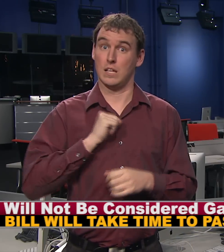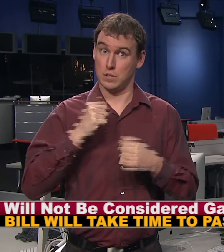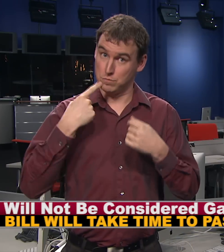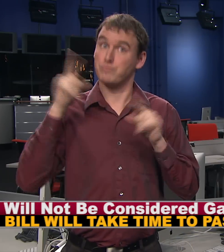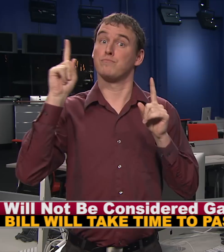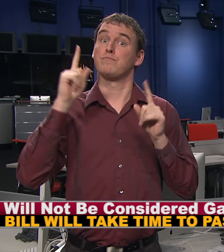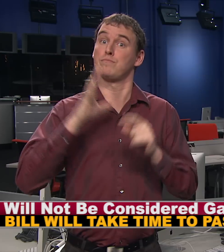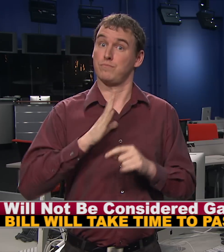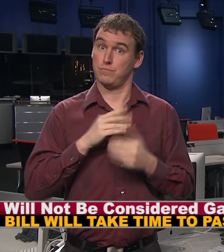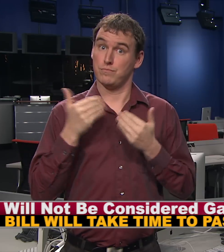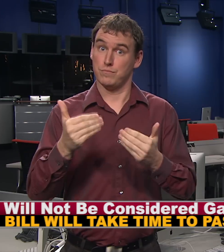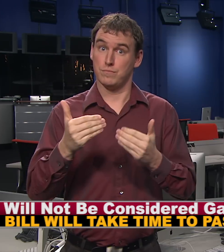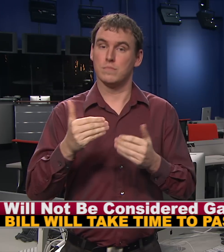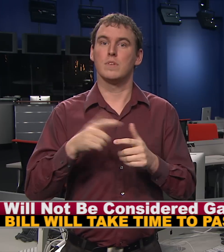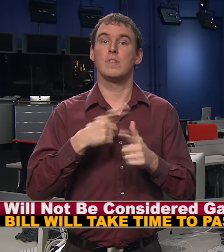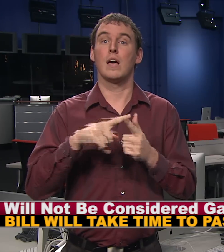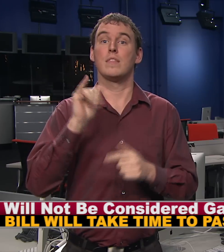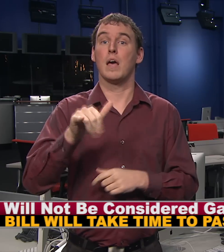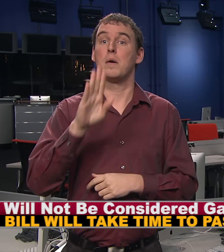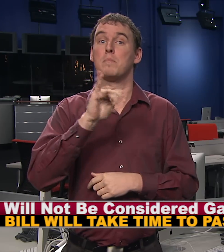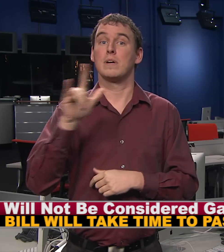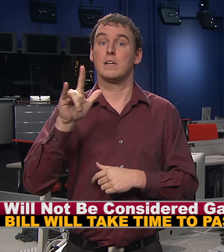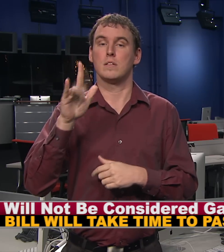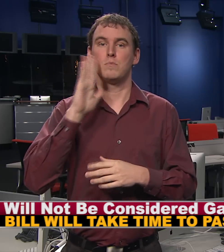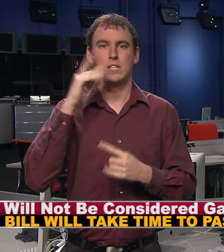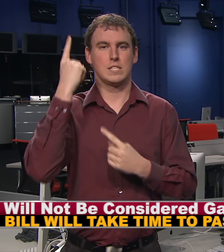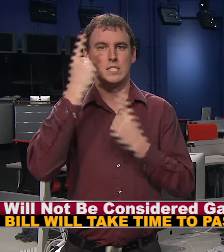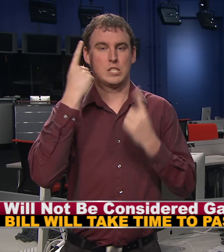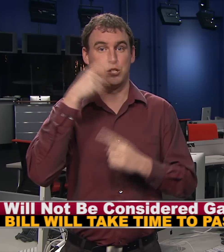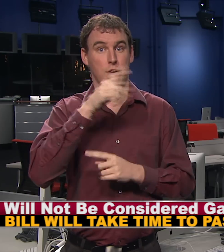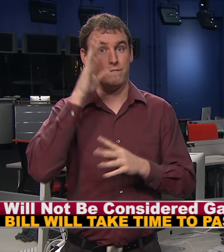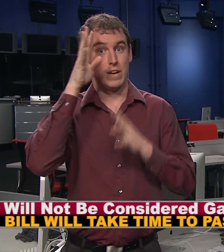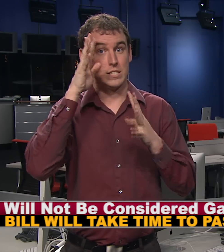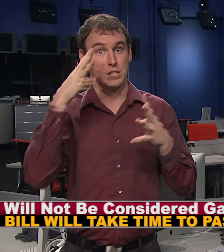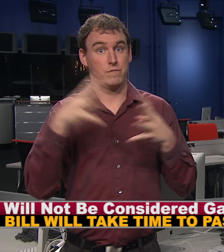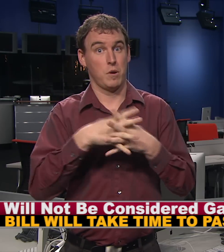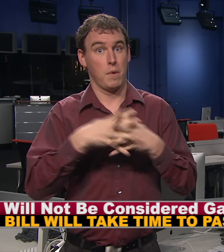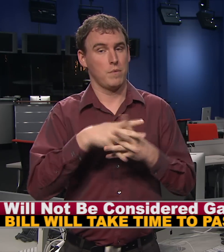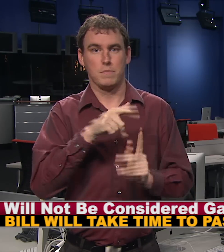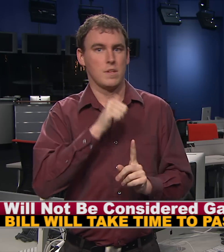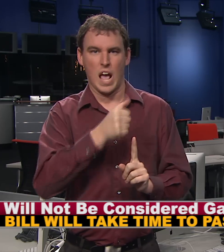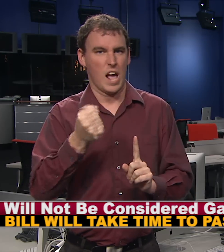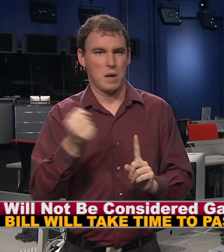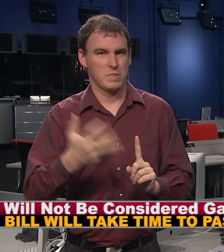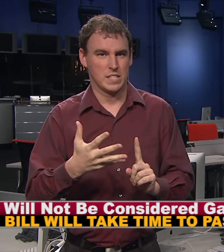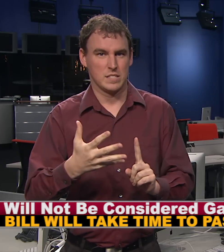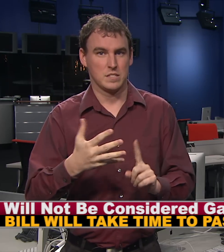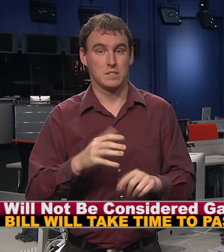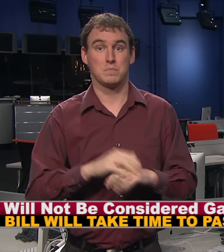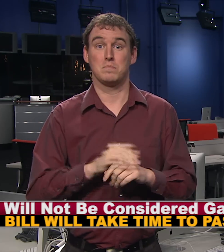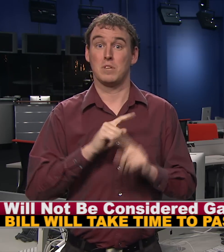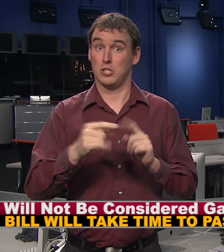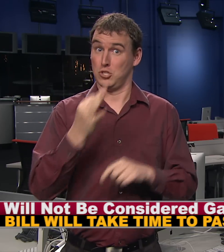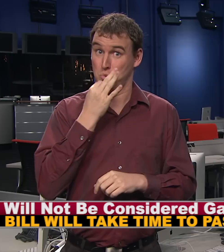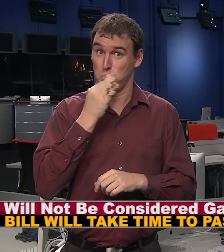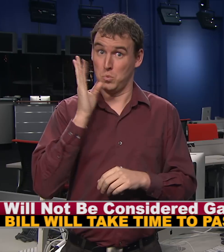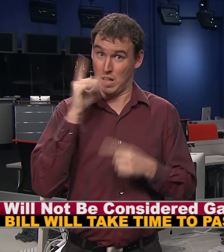This bill would make it so fantasy football is no longer considered gambling. You might be thinking it would be resolved